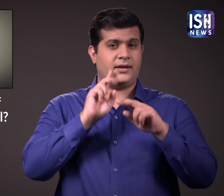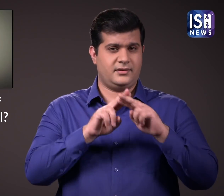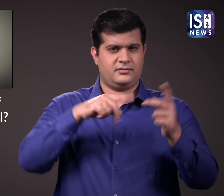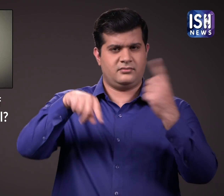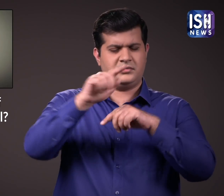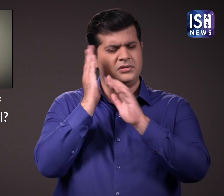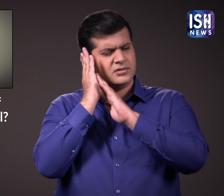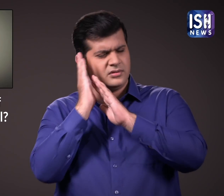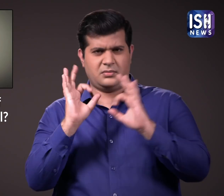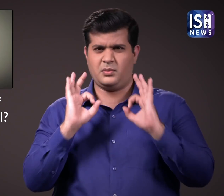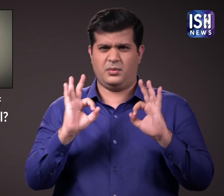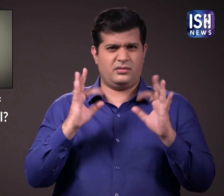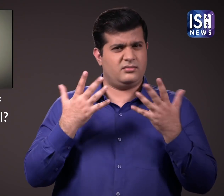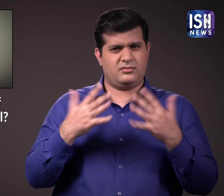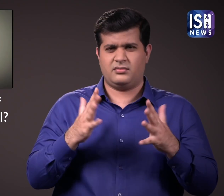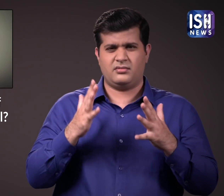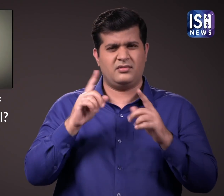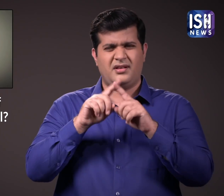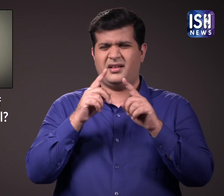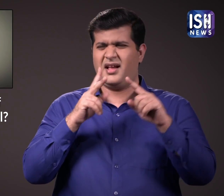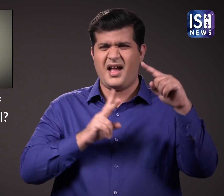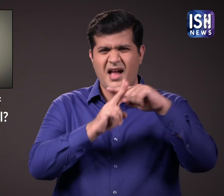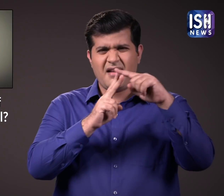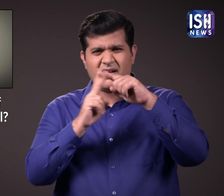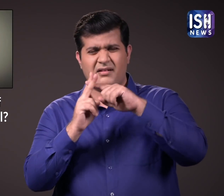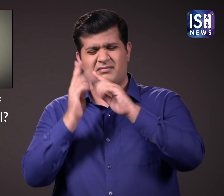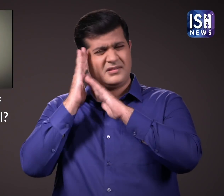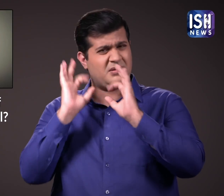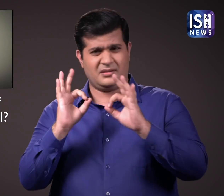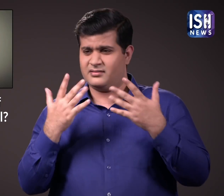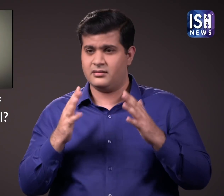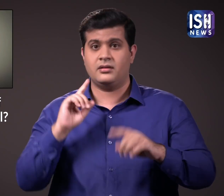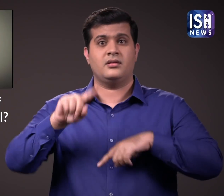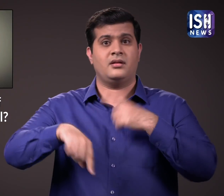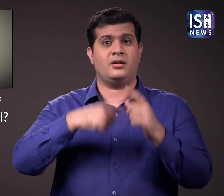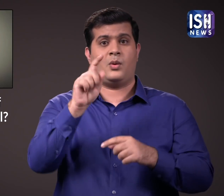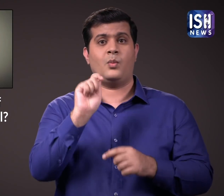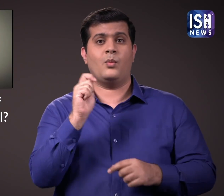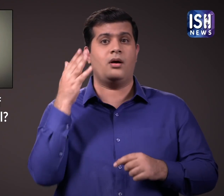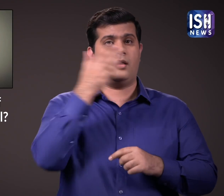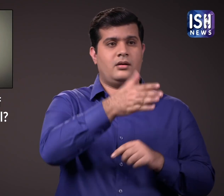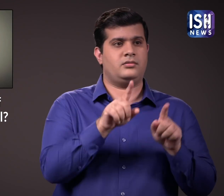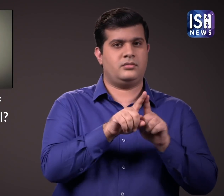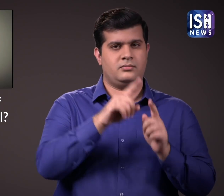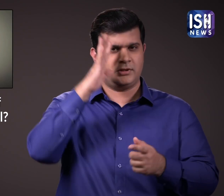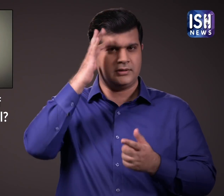If you have an interrupted sleep, your decision-making and perception is affected.